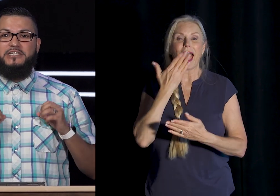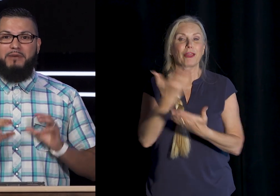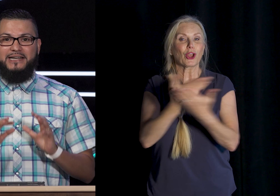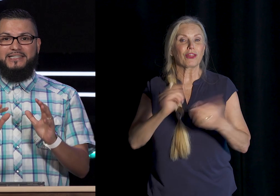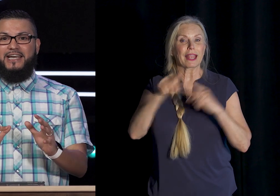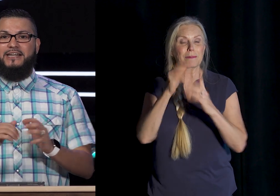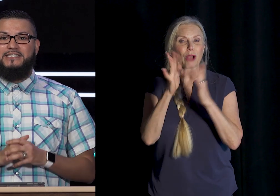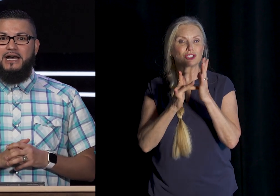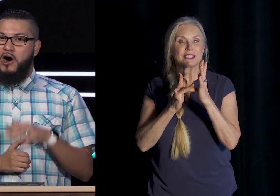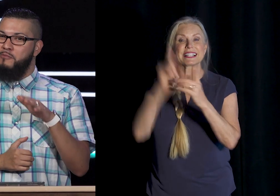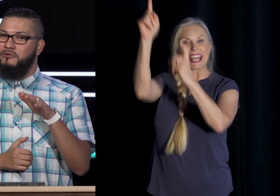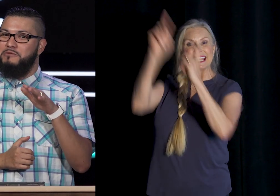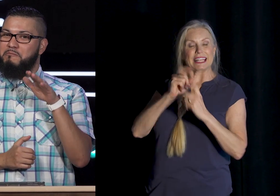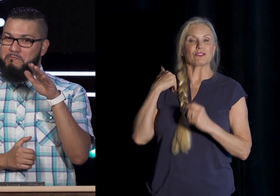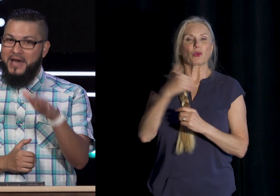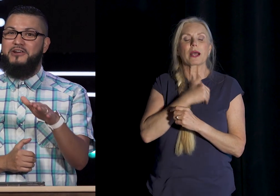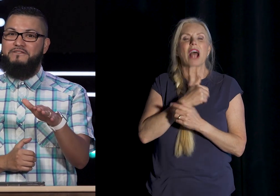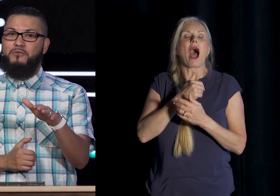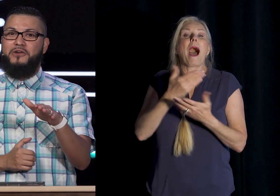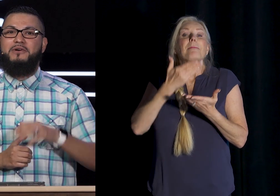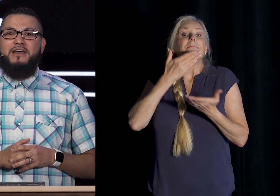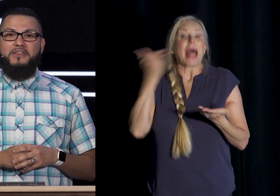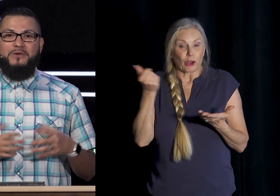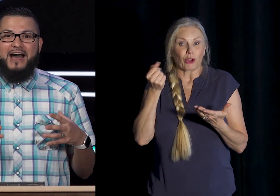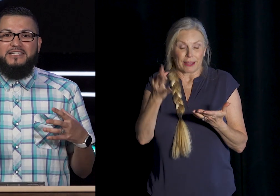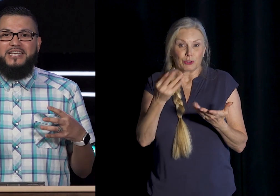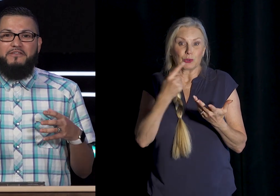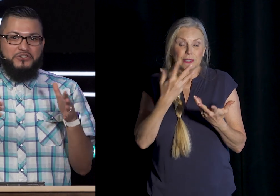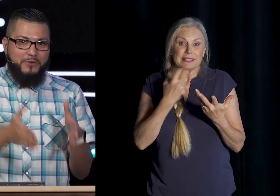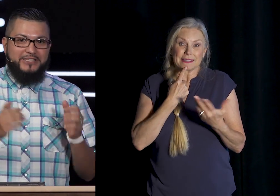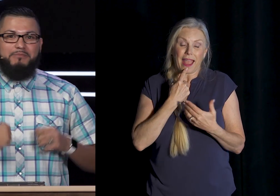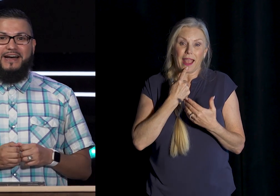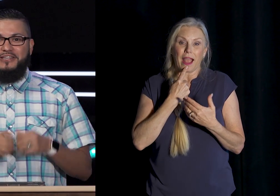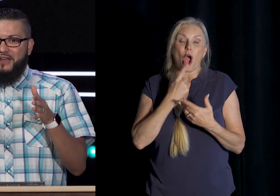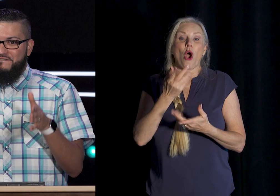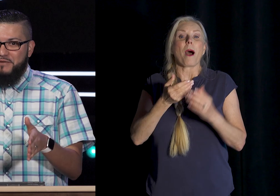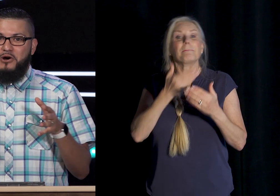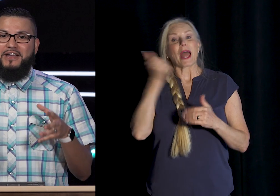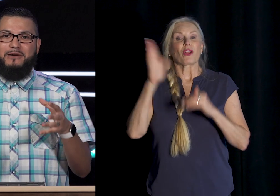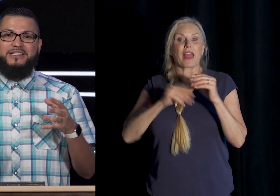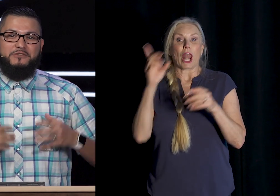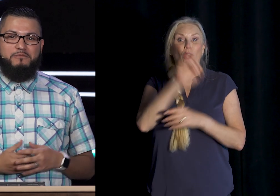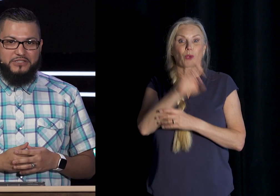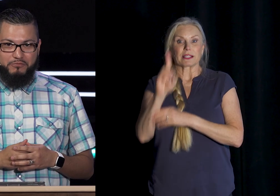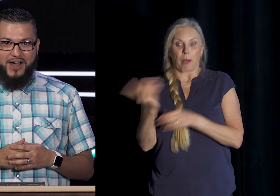deposits in us Almost better If you will Than the reality Of a direct deposit Or that Venmo That comes as a surprise